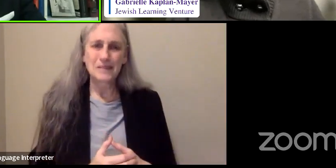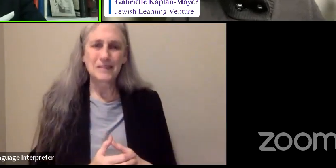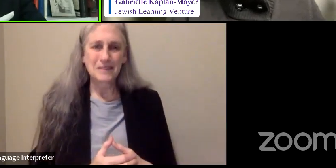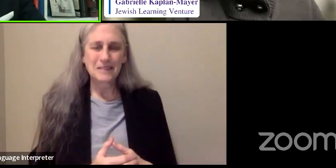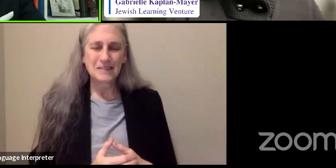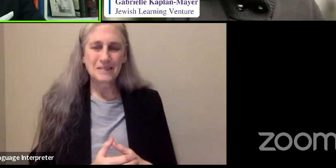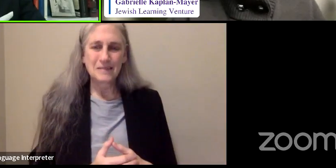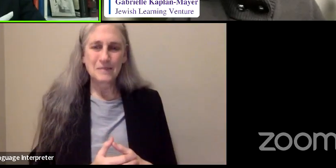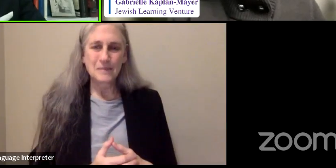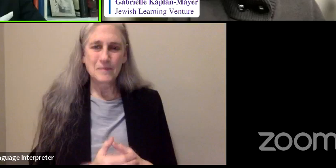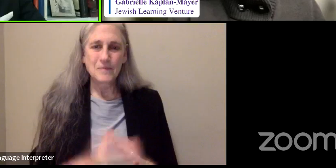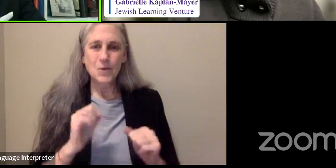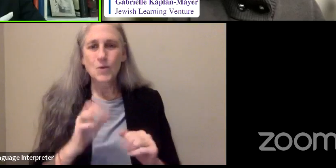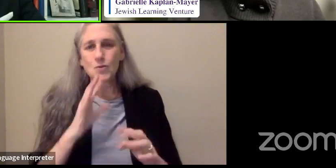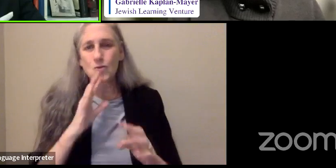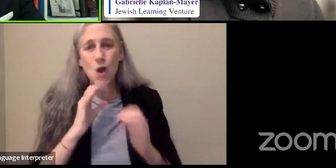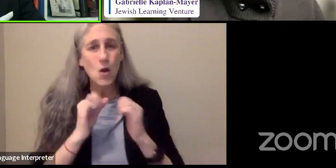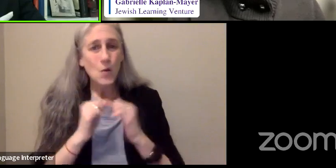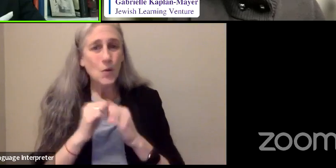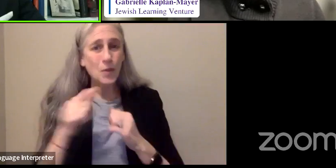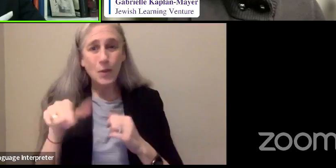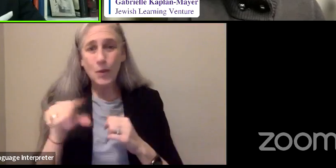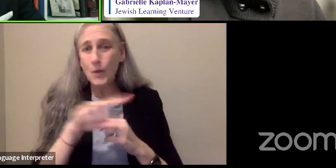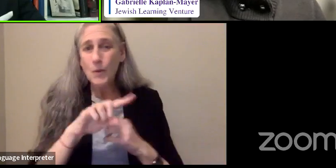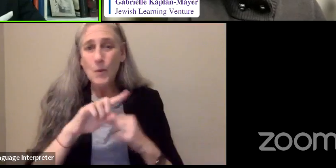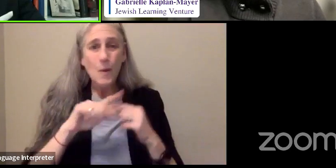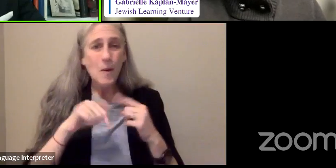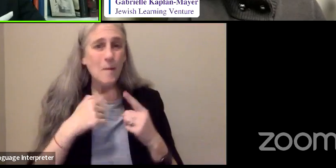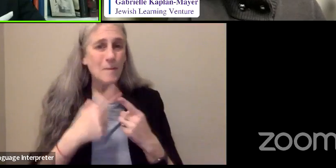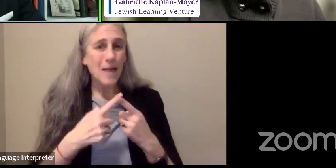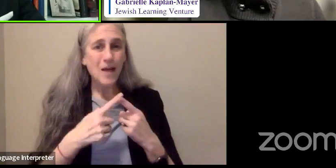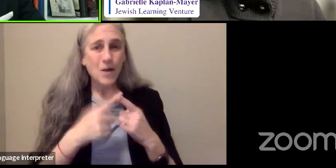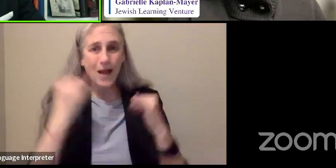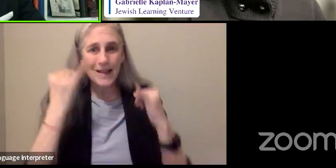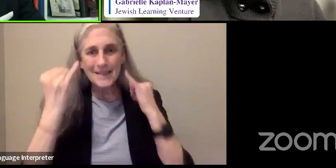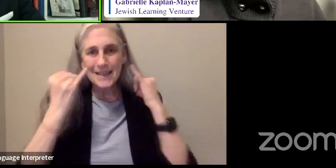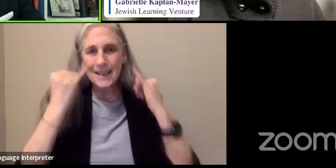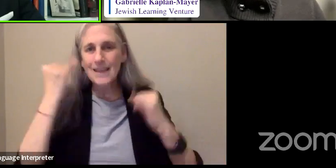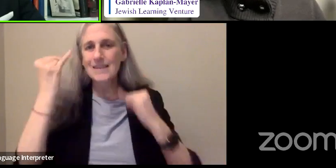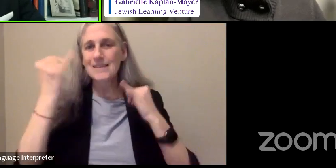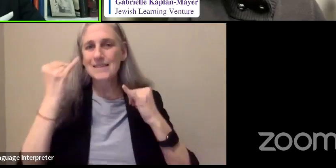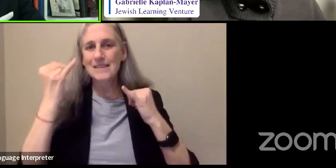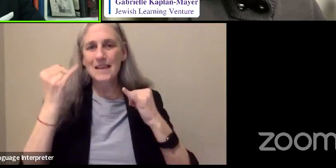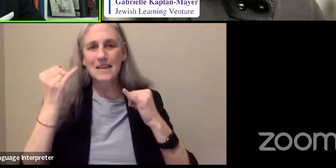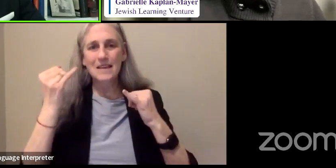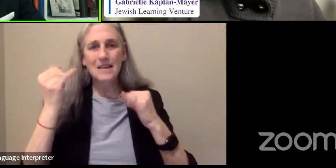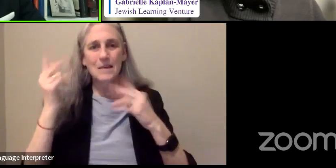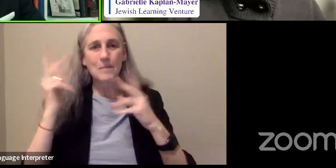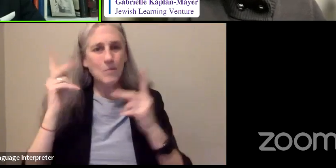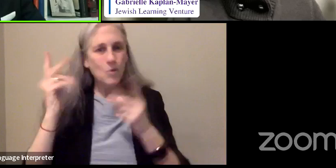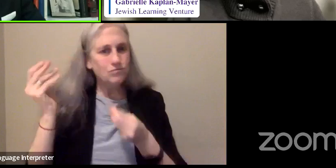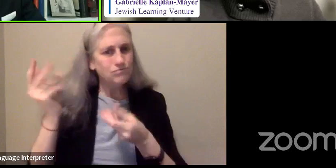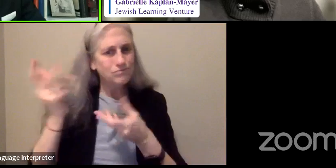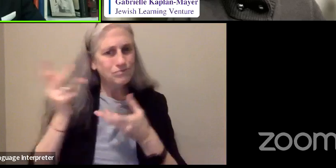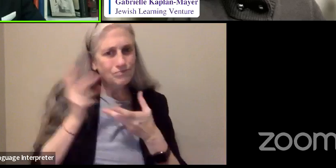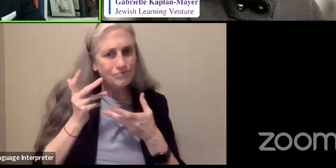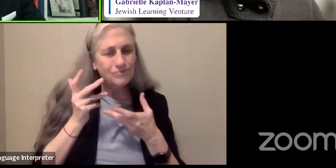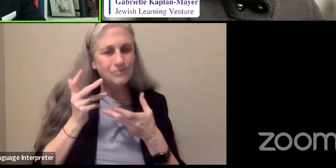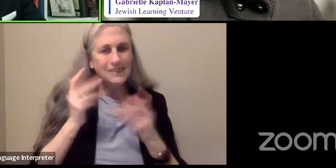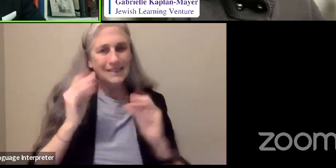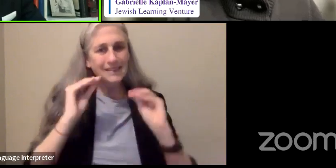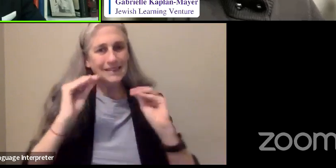I could talk to you about the ideas that were given to me by our faculty